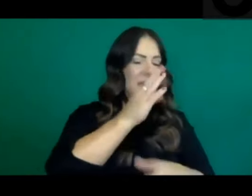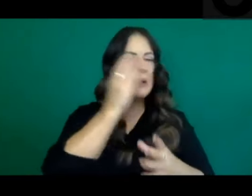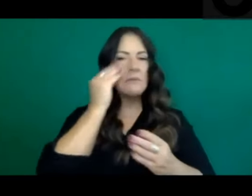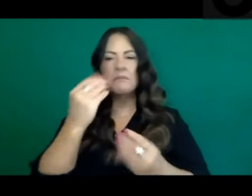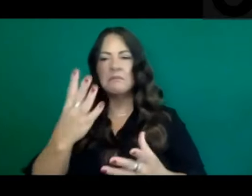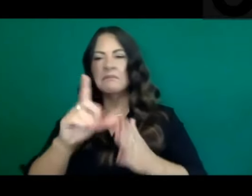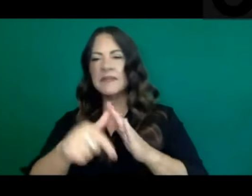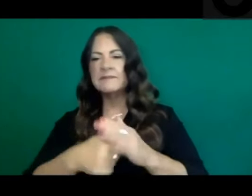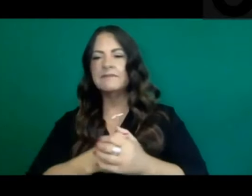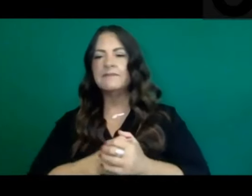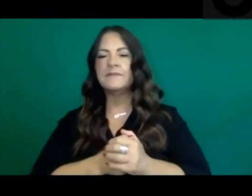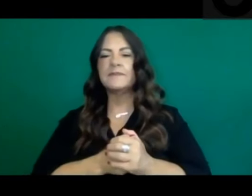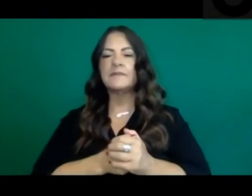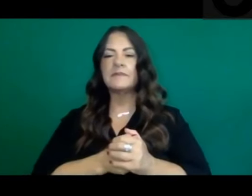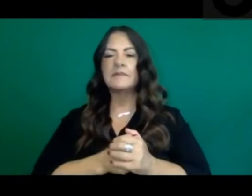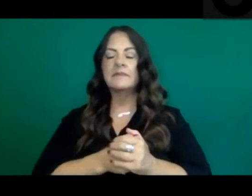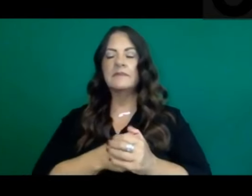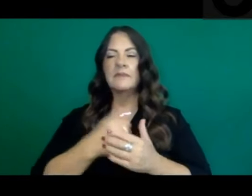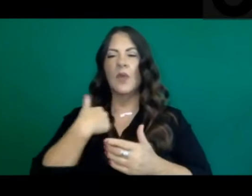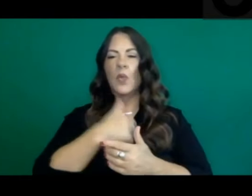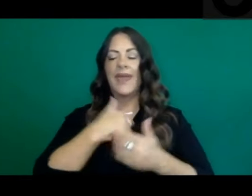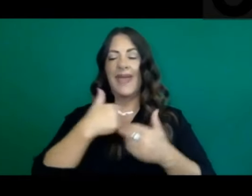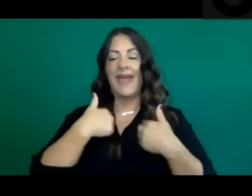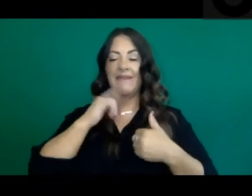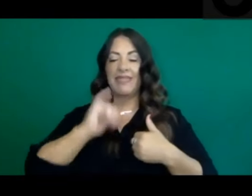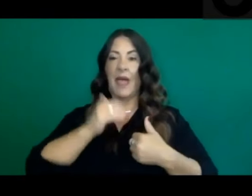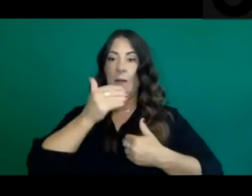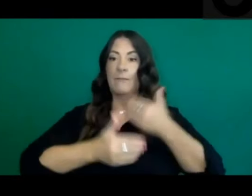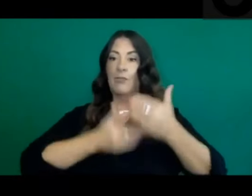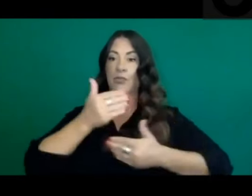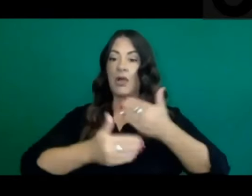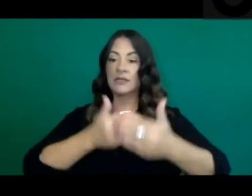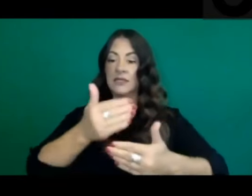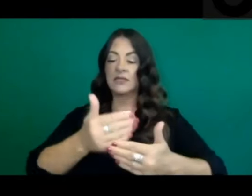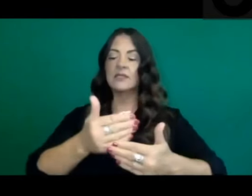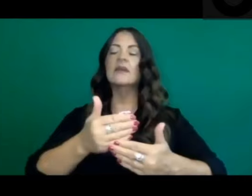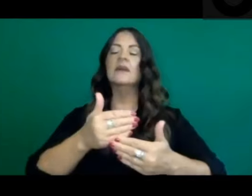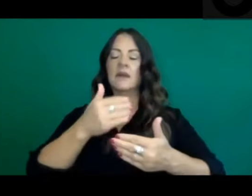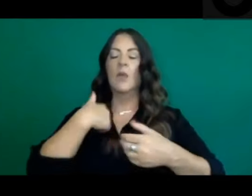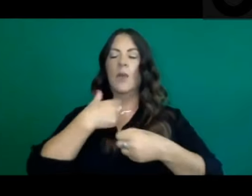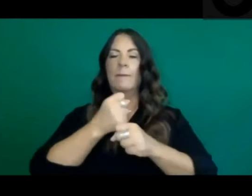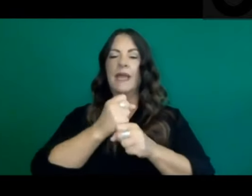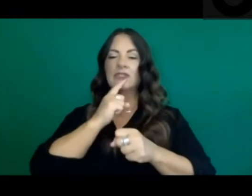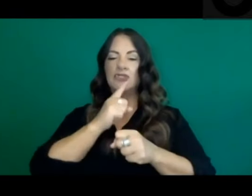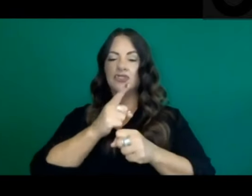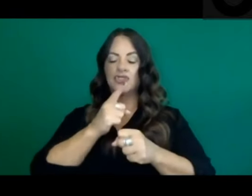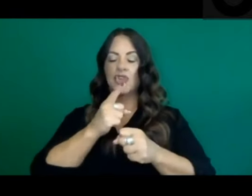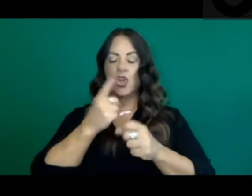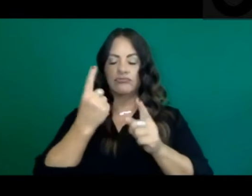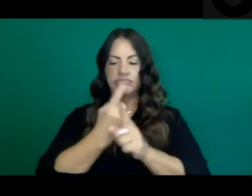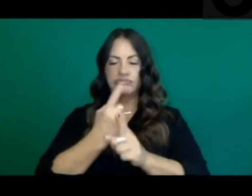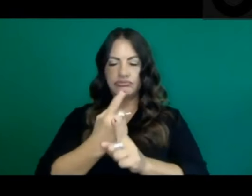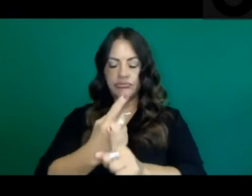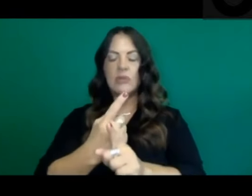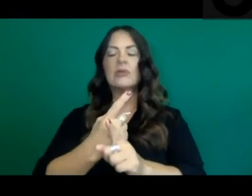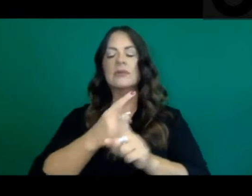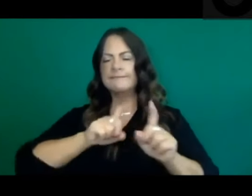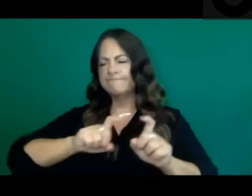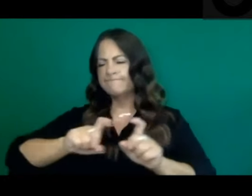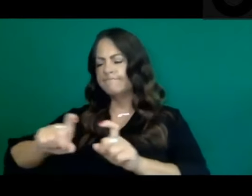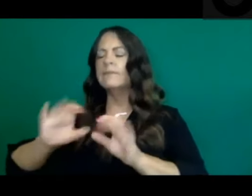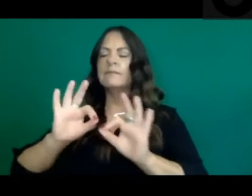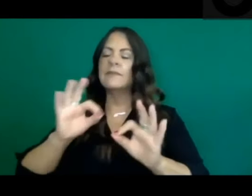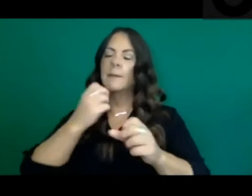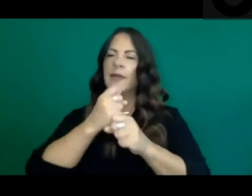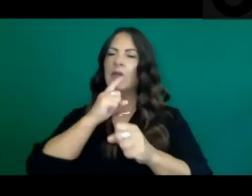process, which is multi-step to have the replacement system available, is going well. I want to